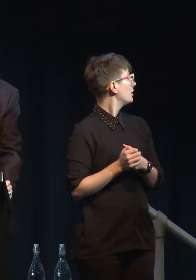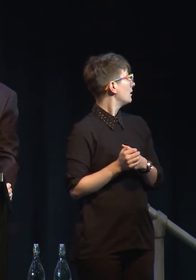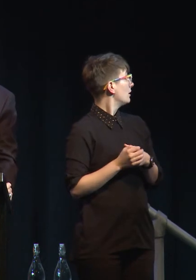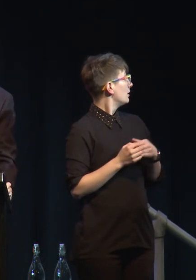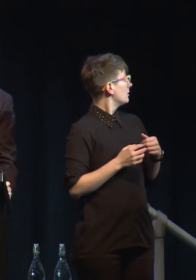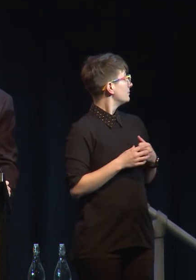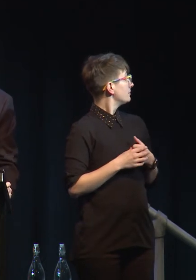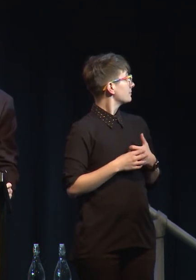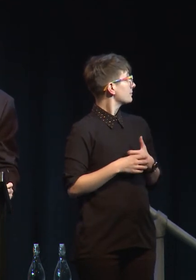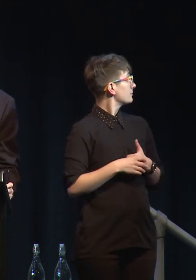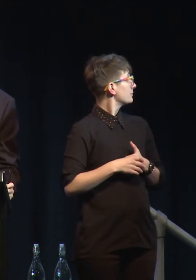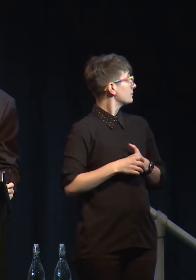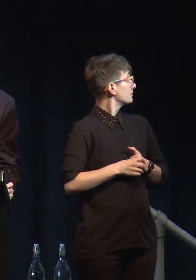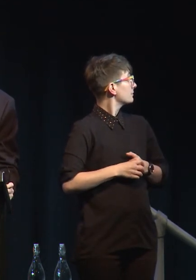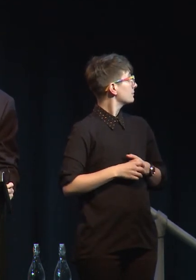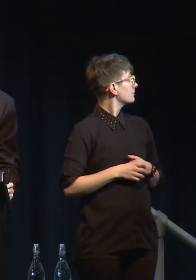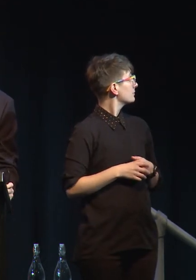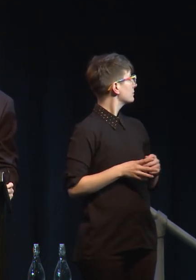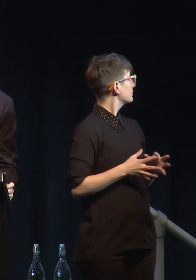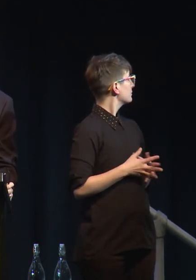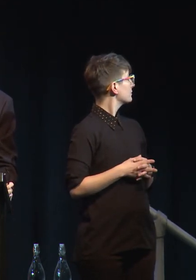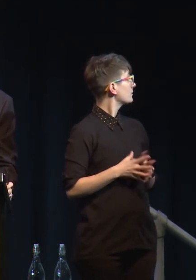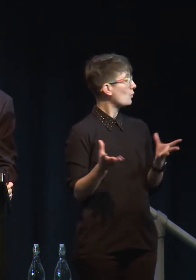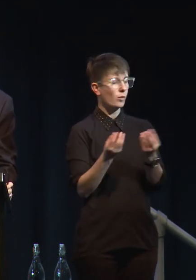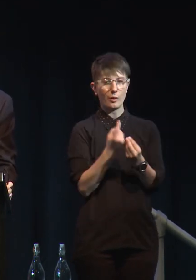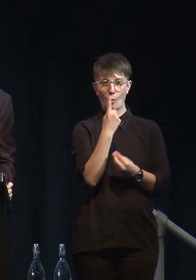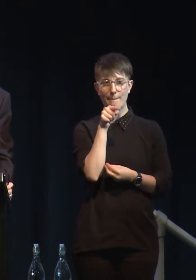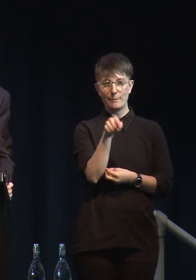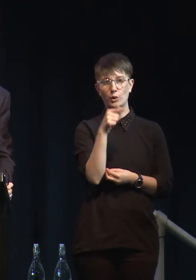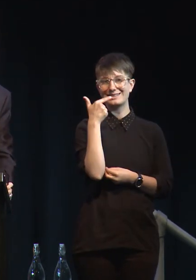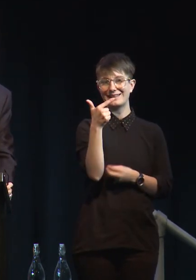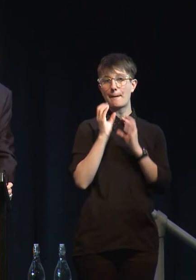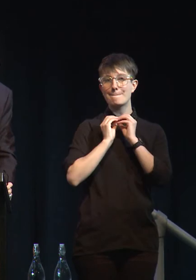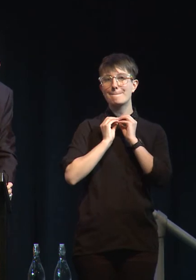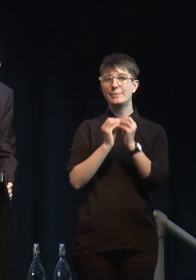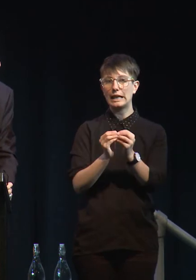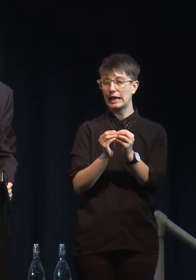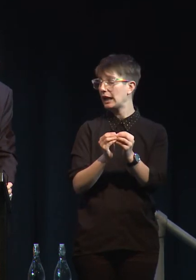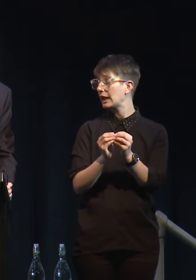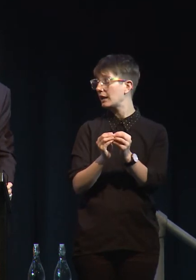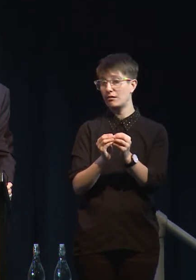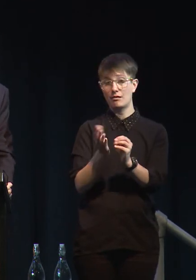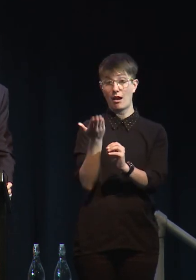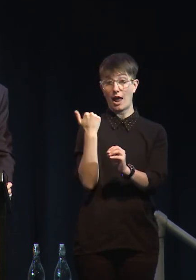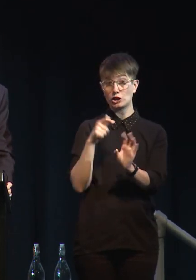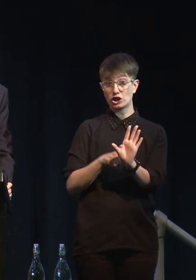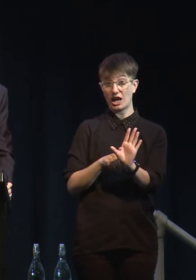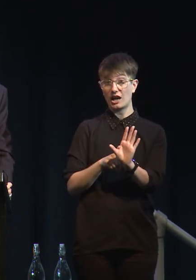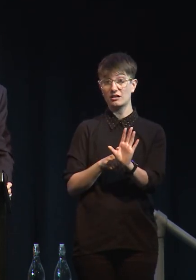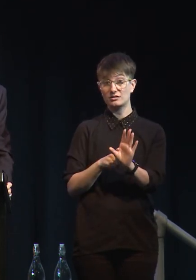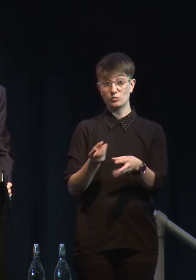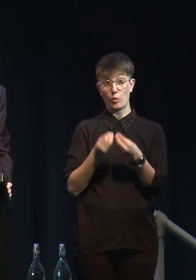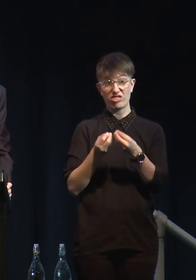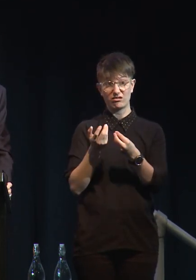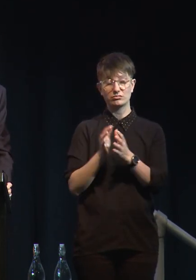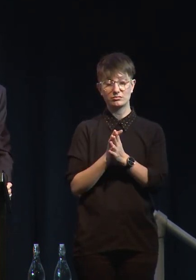Here we go. Alternative milks with $1.7 billion last year, just in